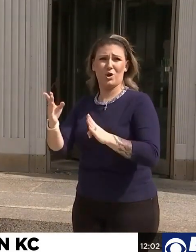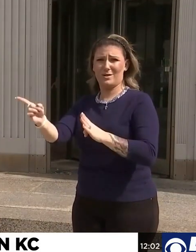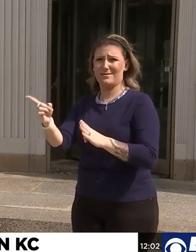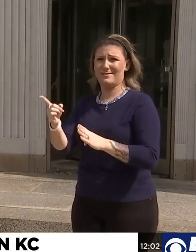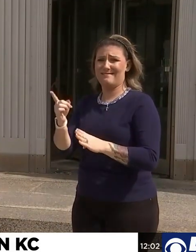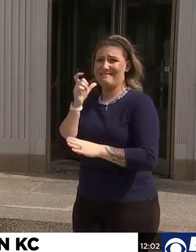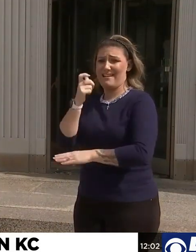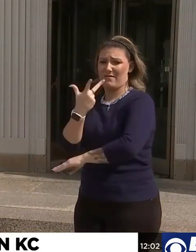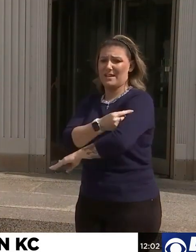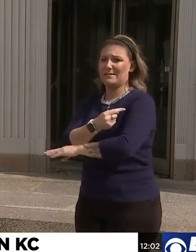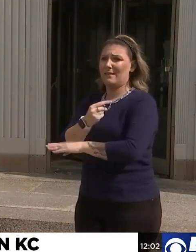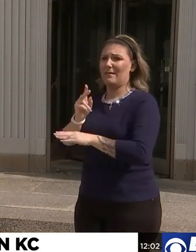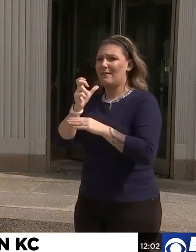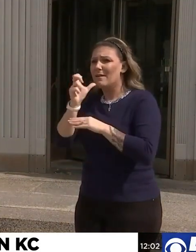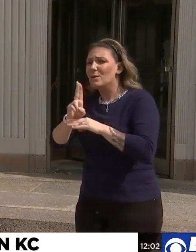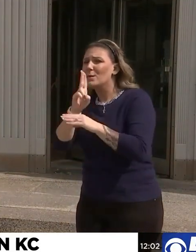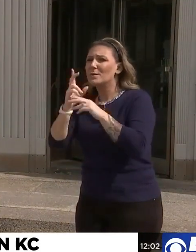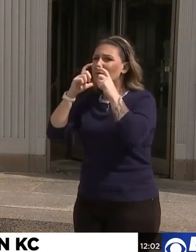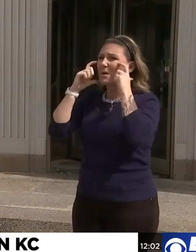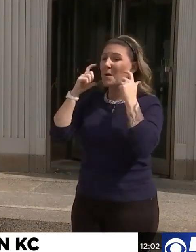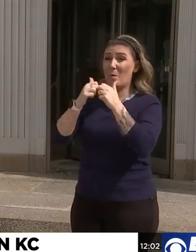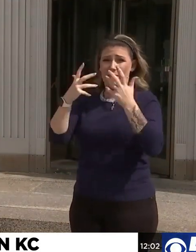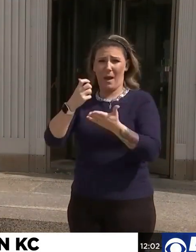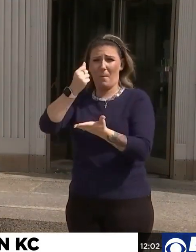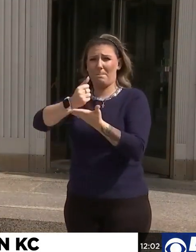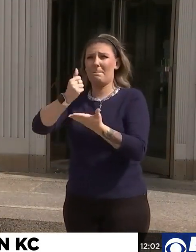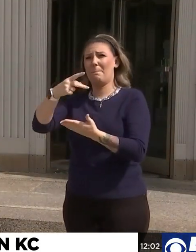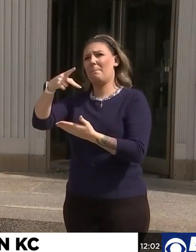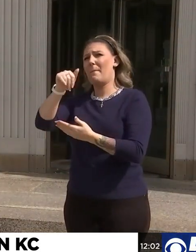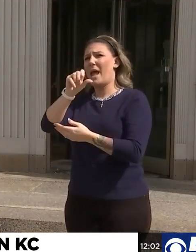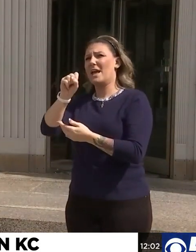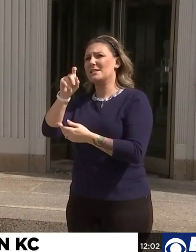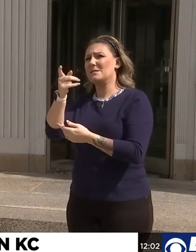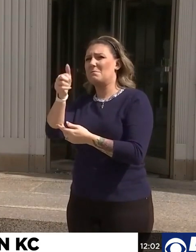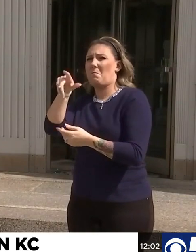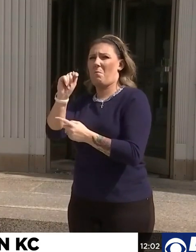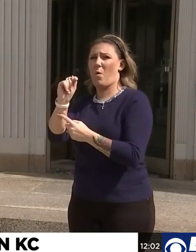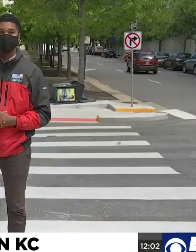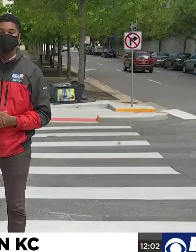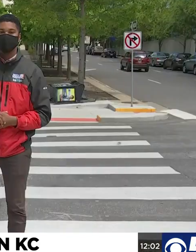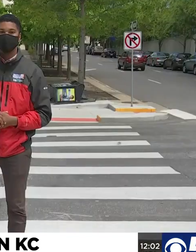without vaccine passports without any of these other things there's absolutely no way for us to tell